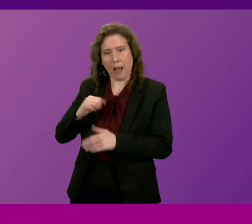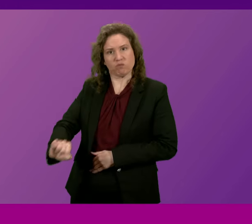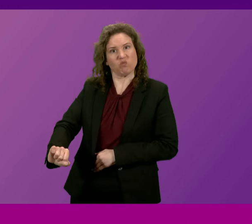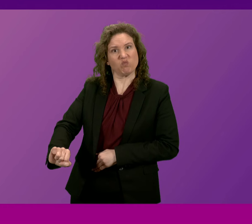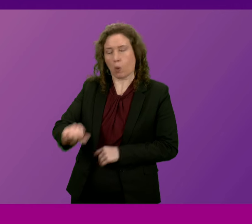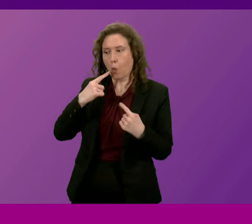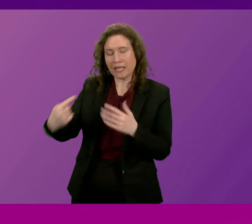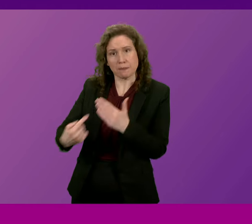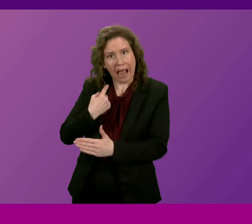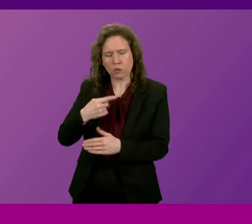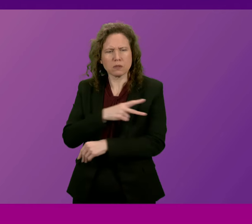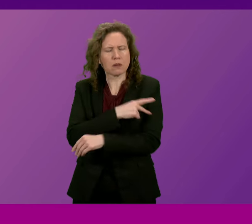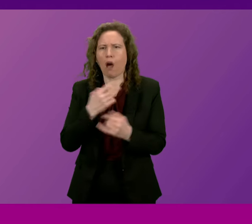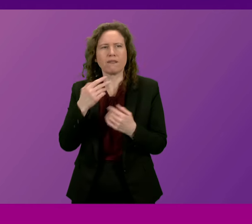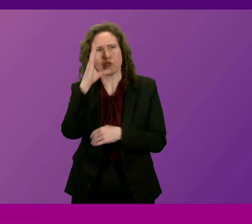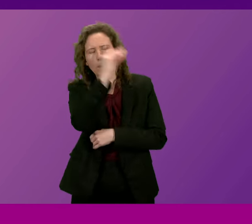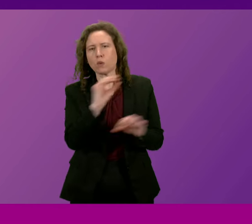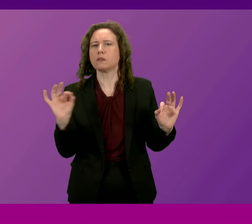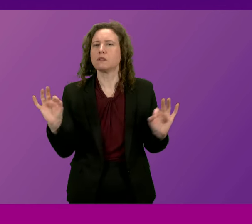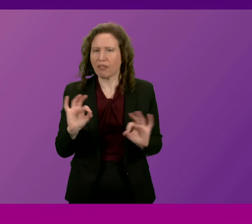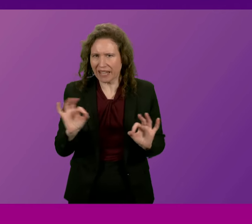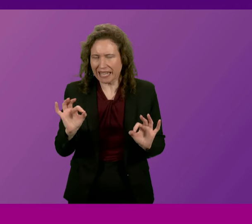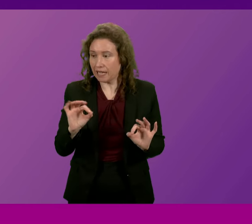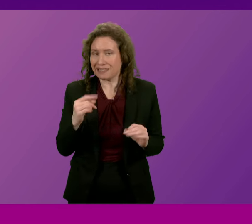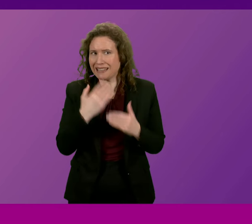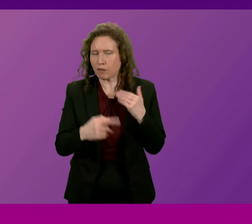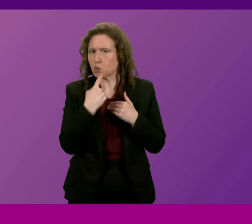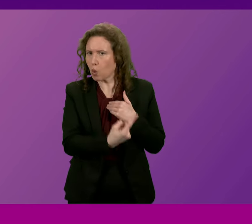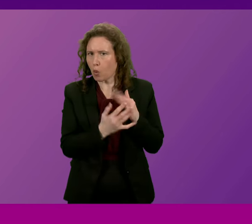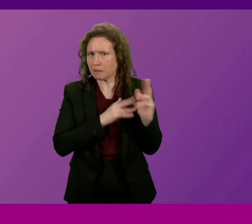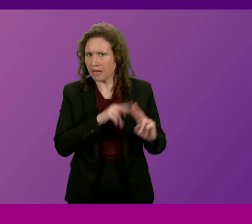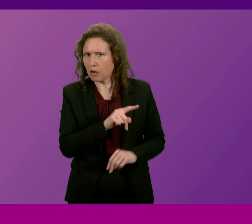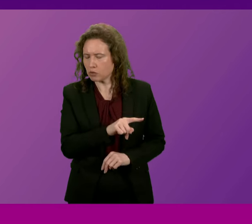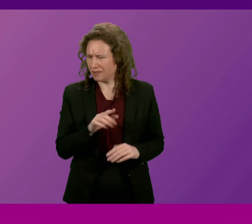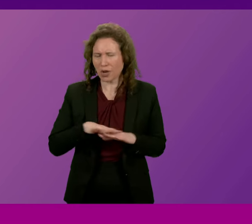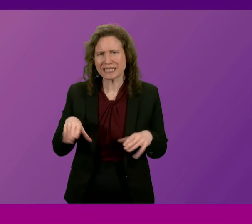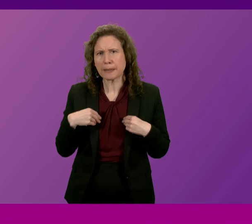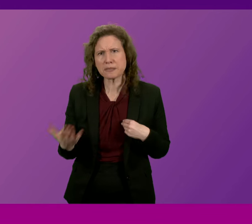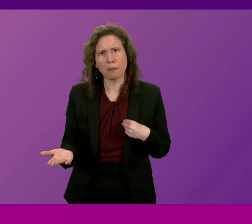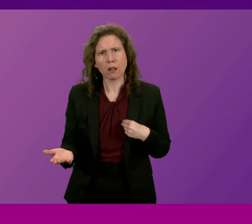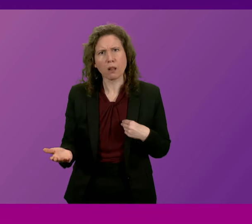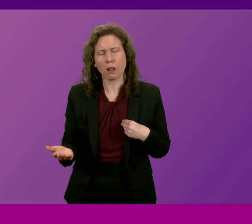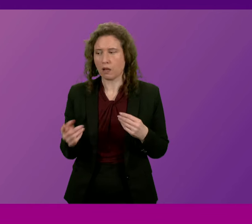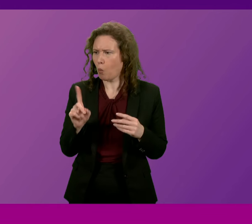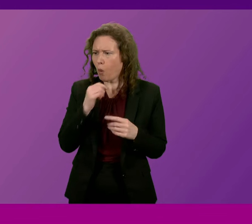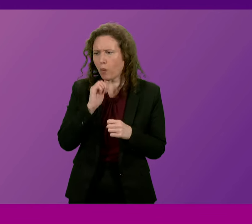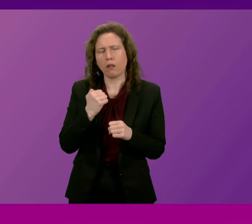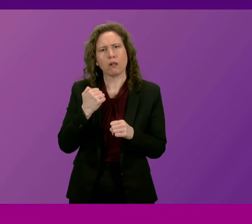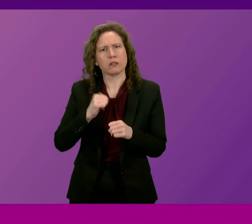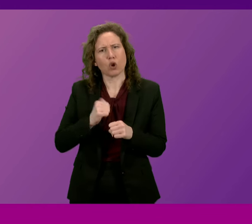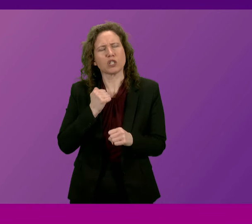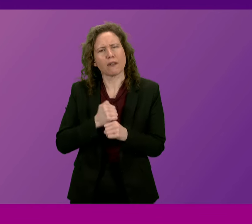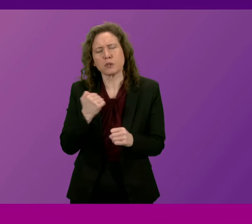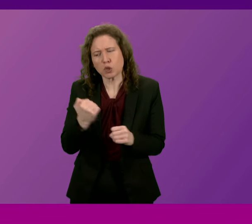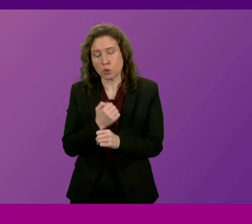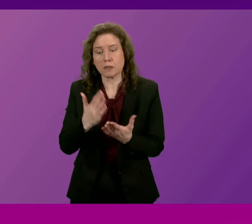and staff failed to report this to his parents. This is unacceptable. So what will the Scottish government do to